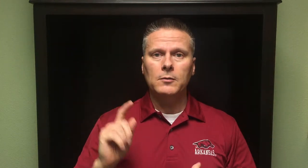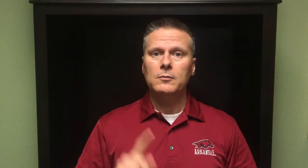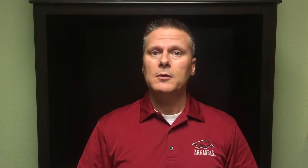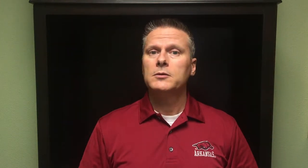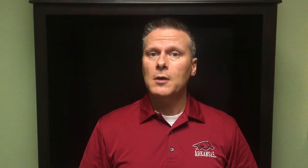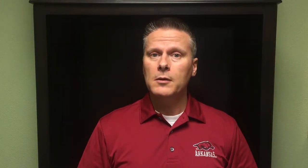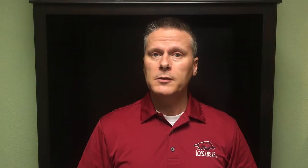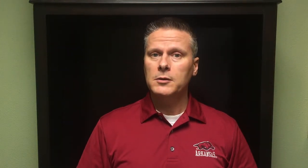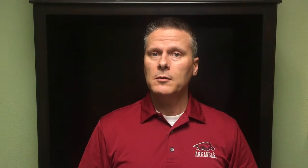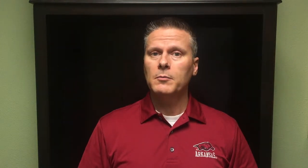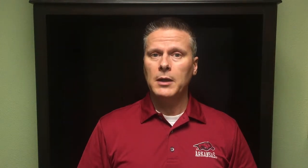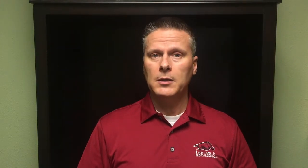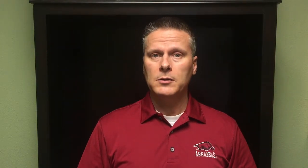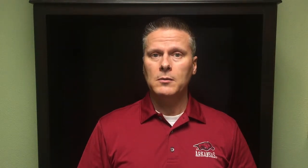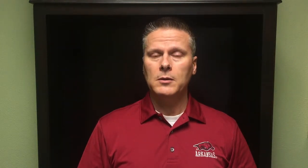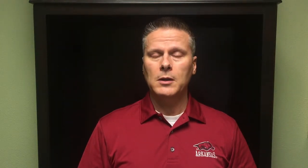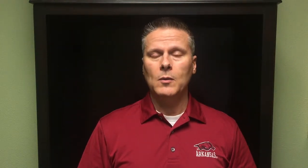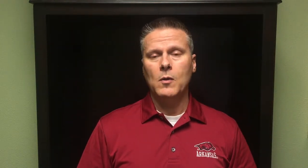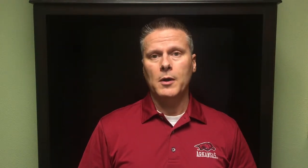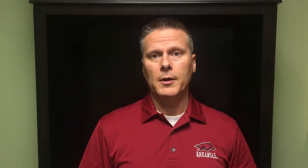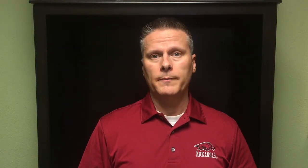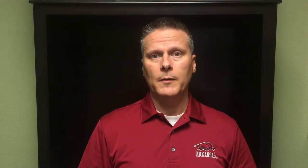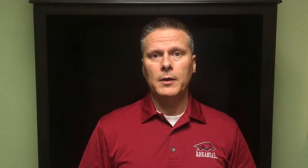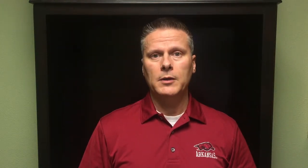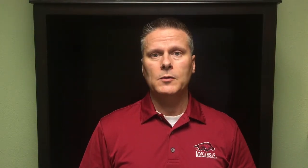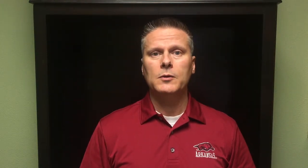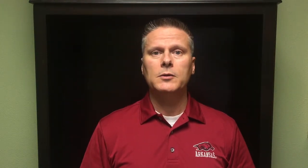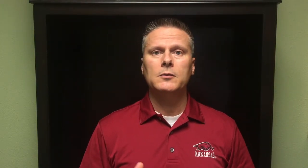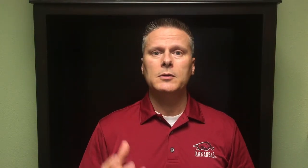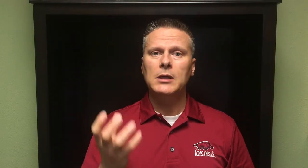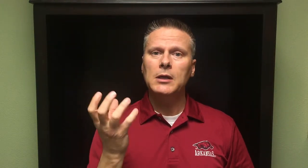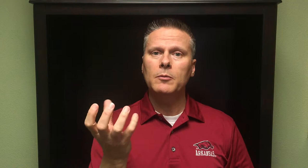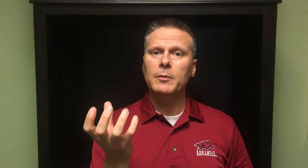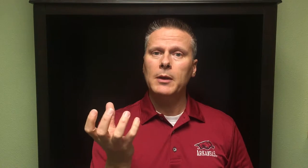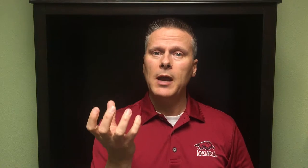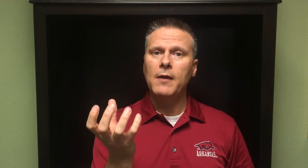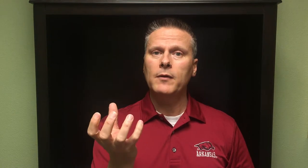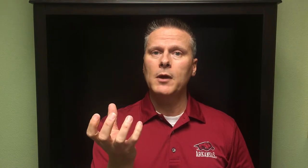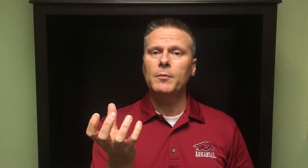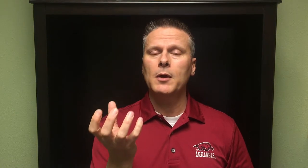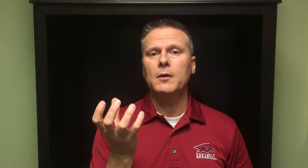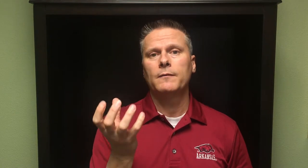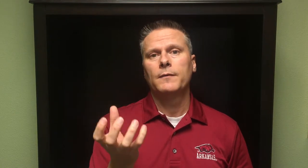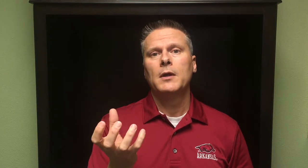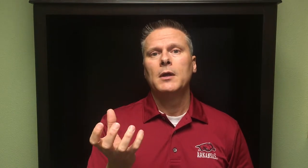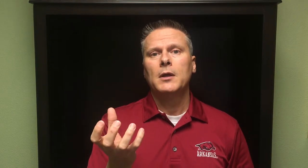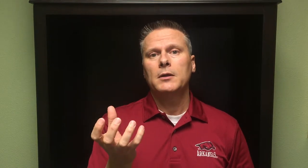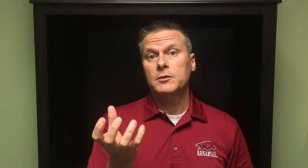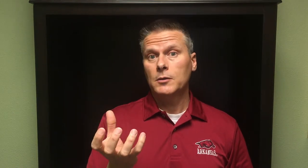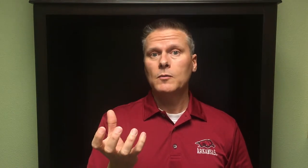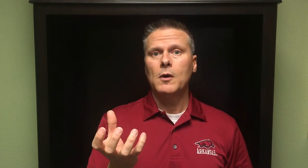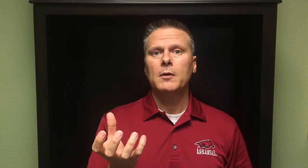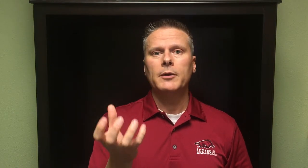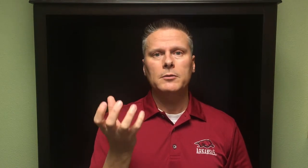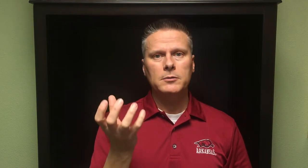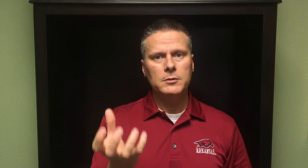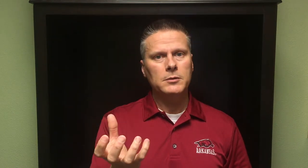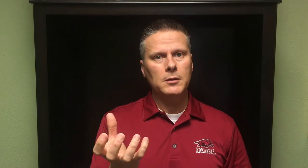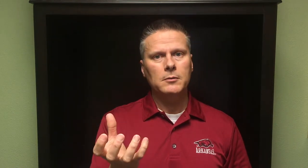do salt and soda and baking soda and water. Okay, so what you do is you heat up about a half cup of distilled water. Make sure it's distilled.